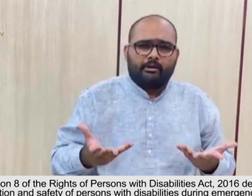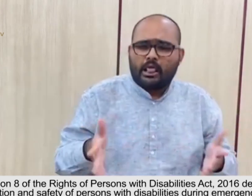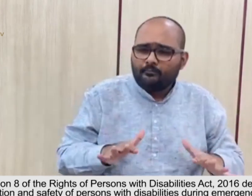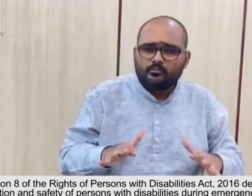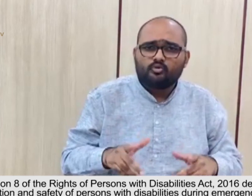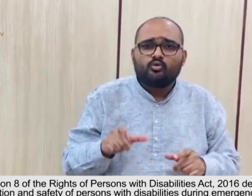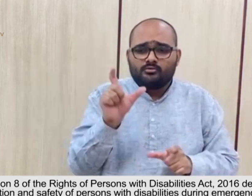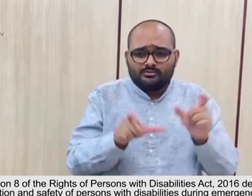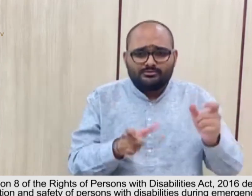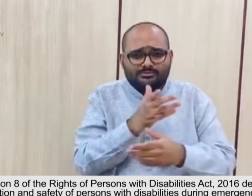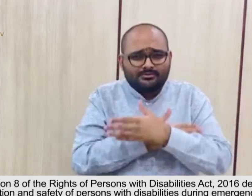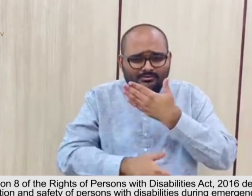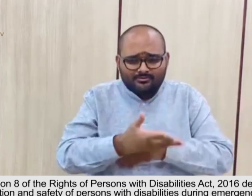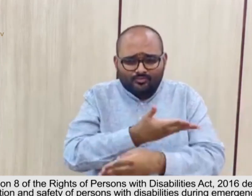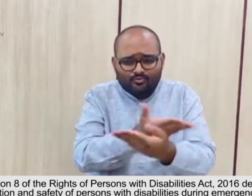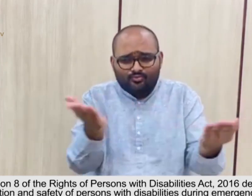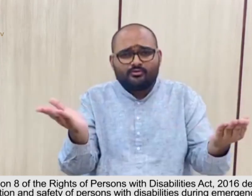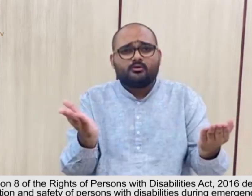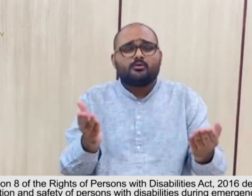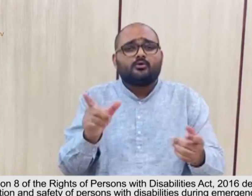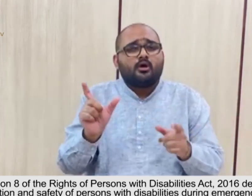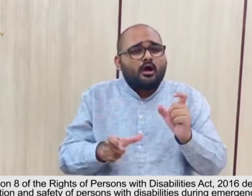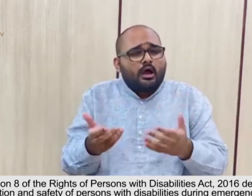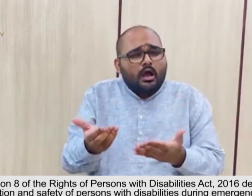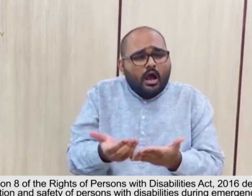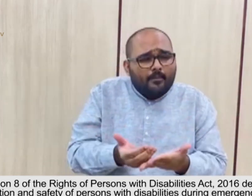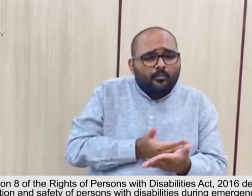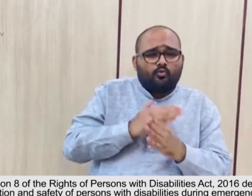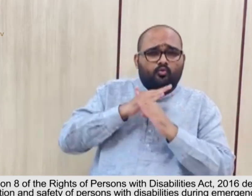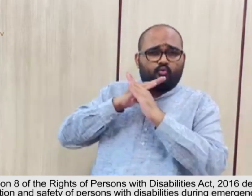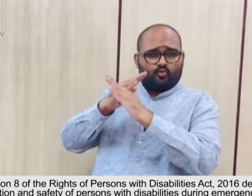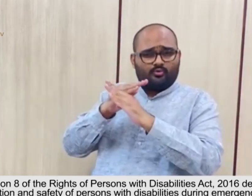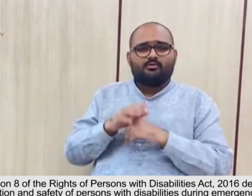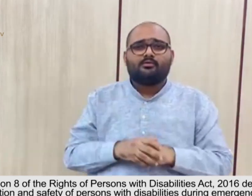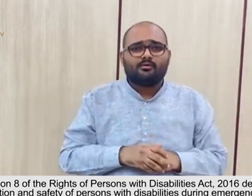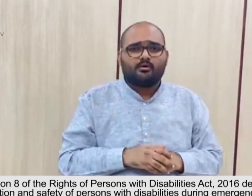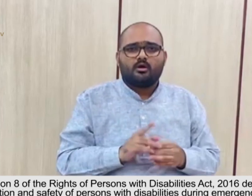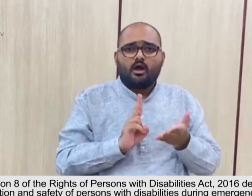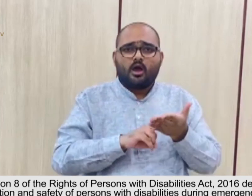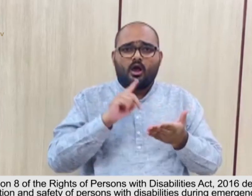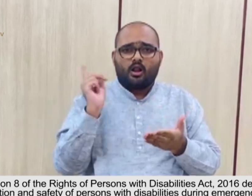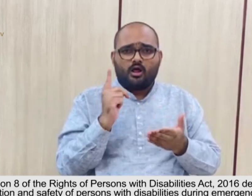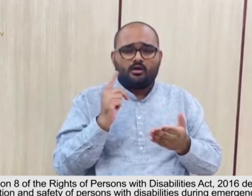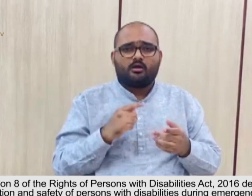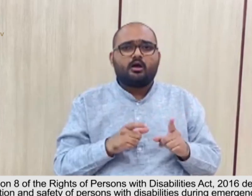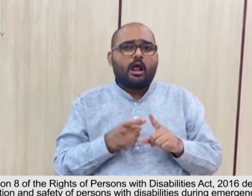.9 protection and safety of persons with disability 12.9